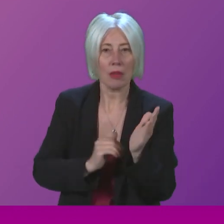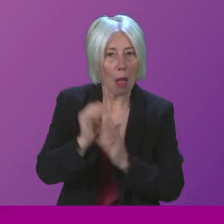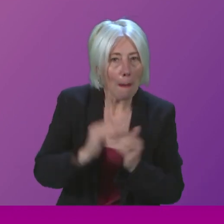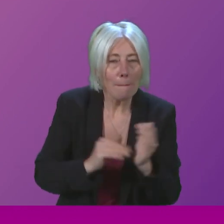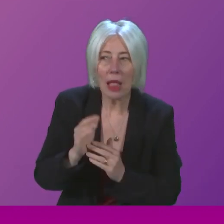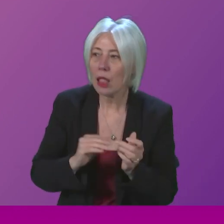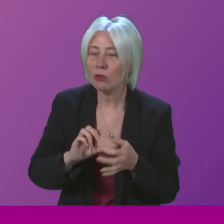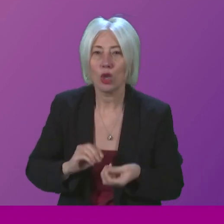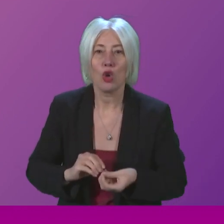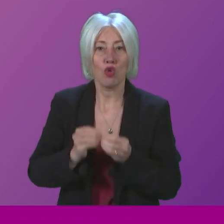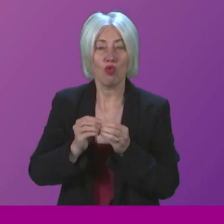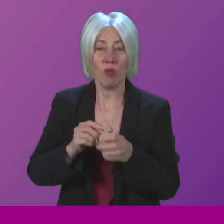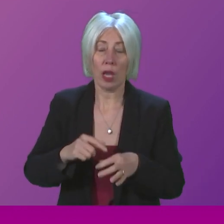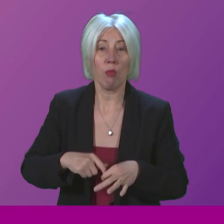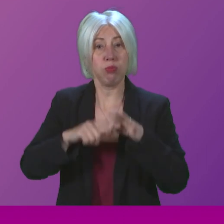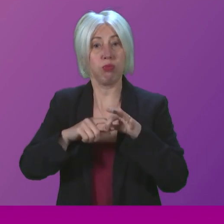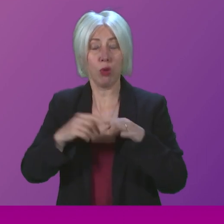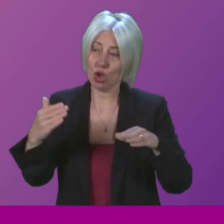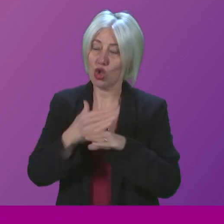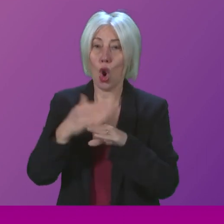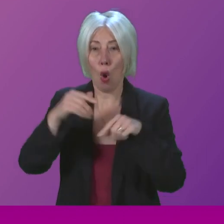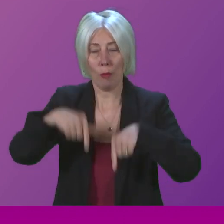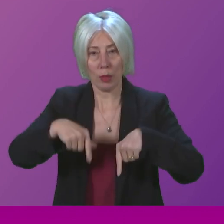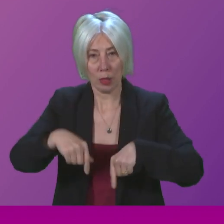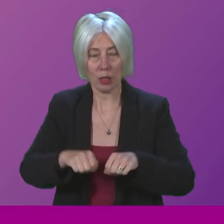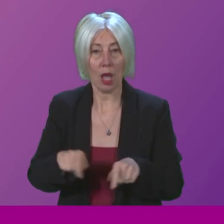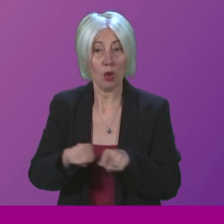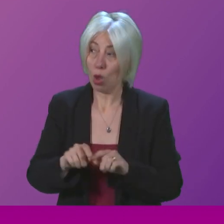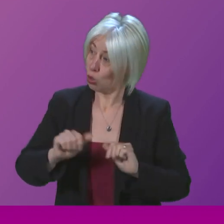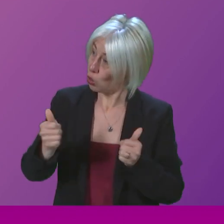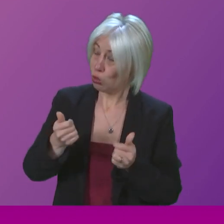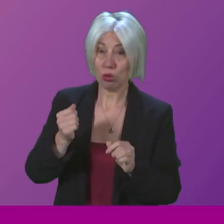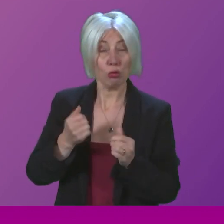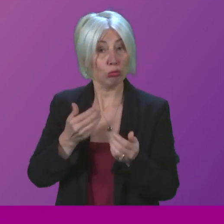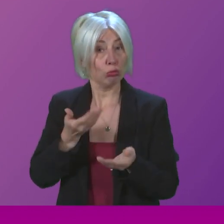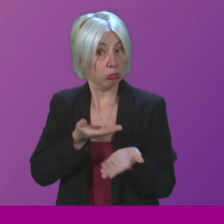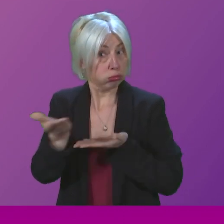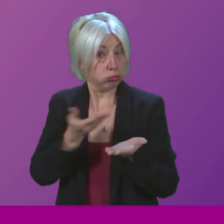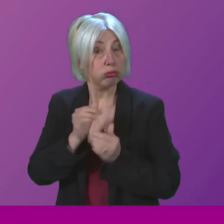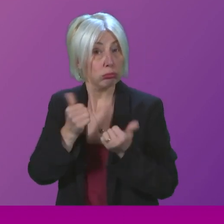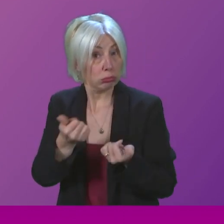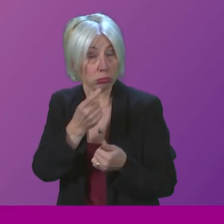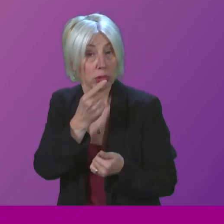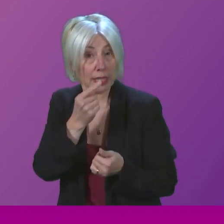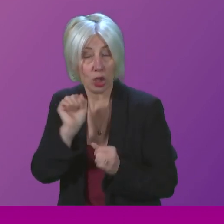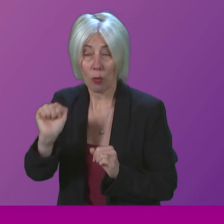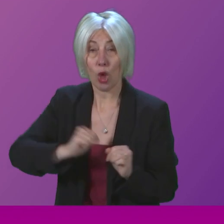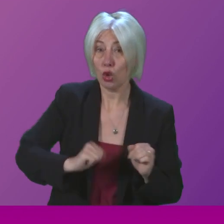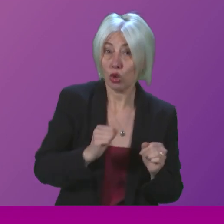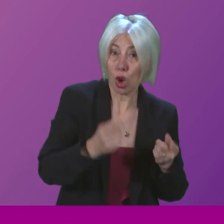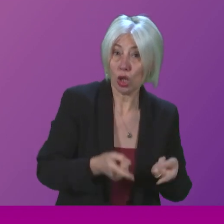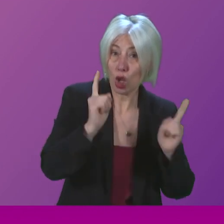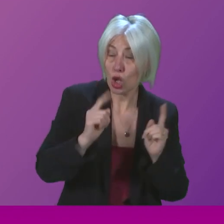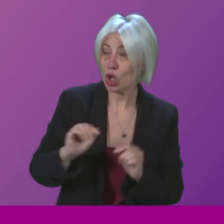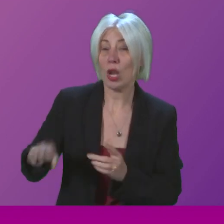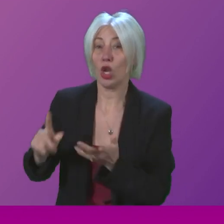to create high-quality jobs. And I also welcome the reported constructive talks that have just been mentioned between Scottish ministers and